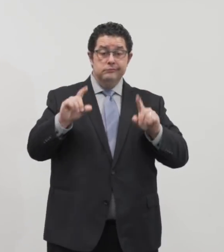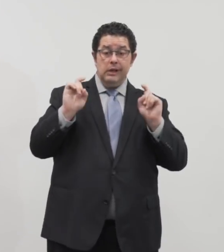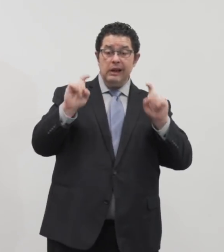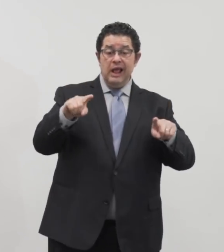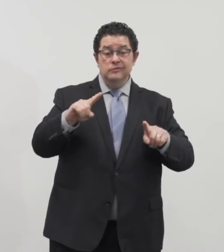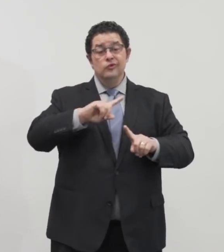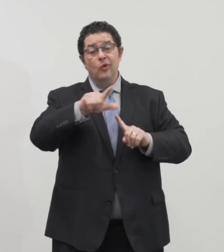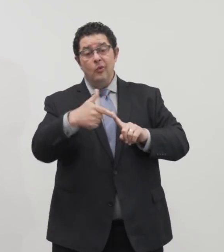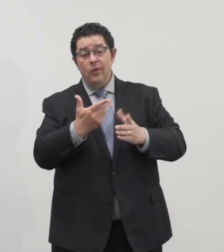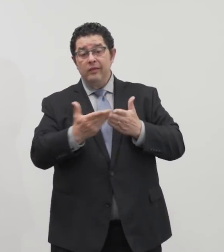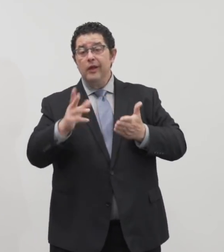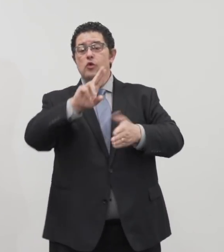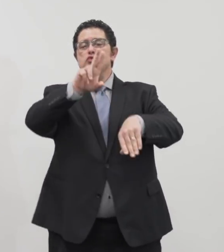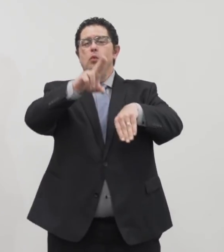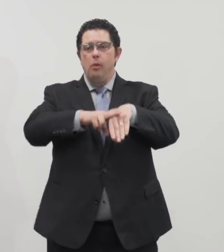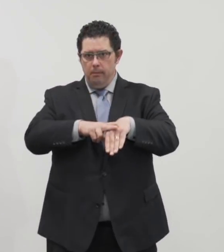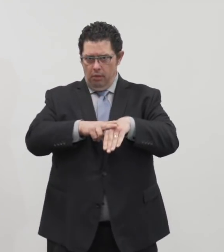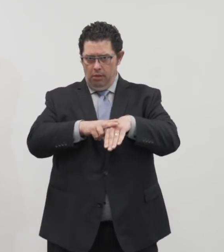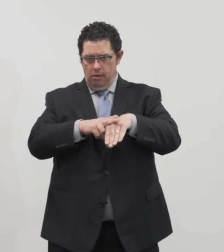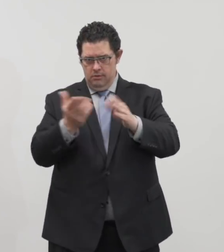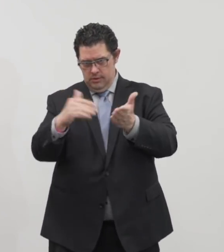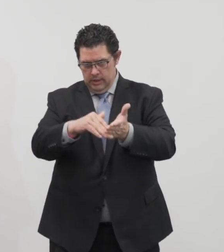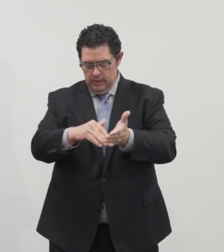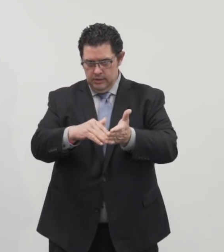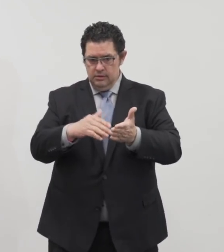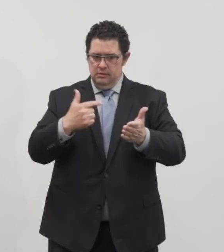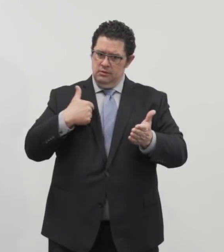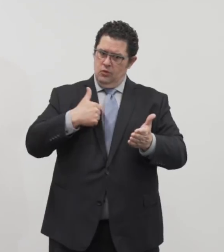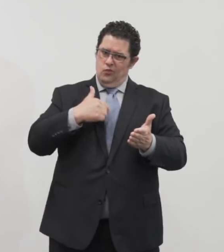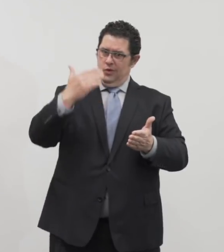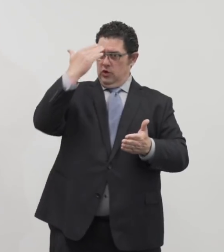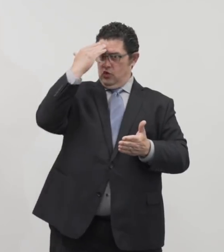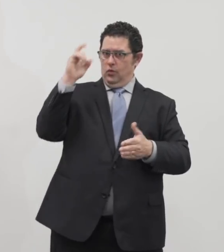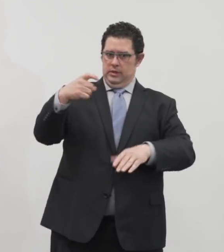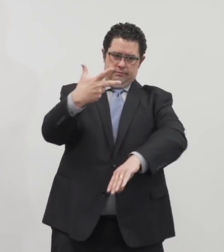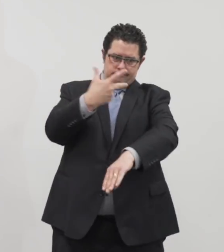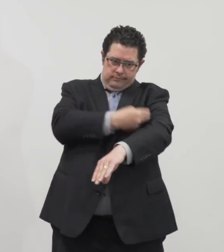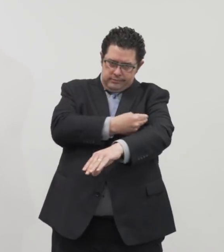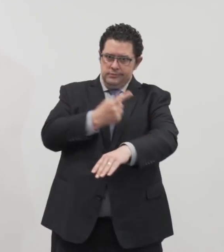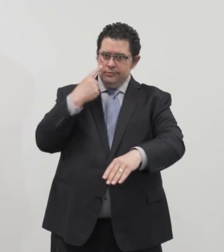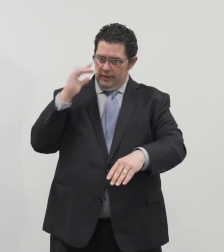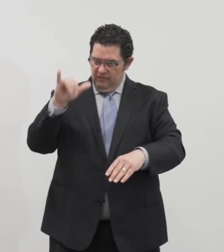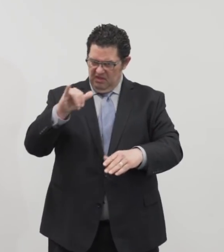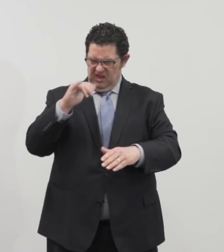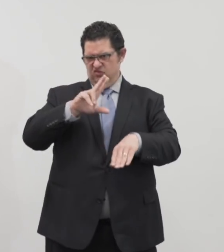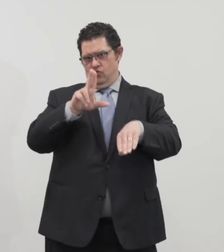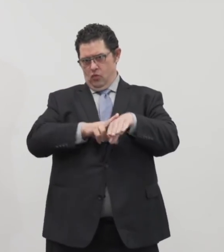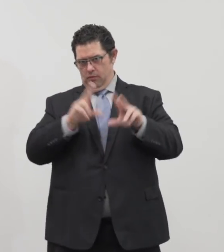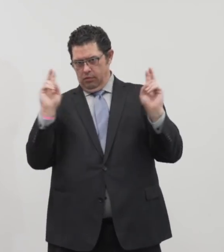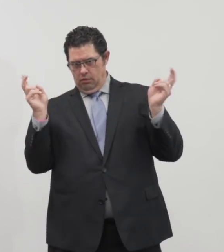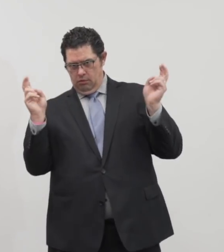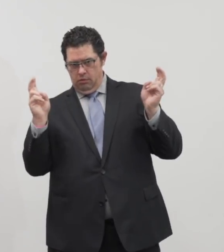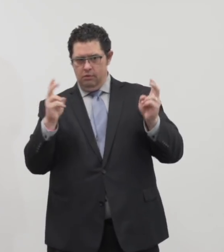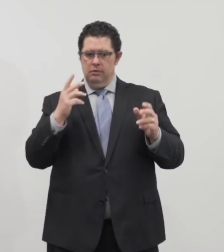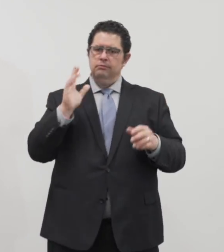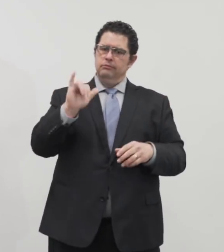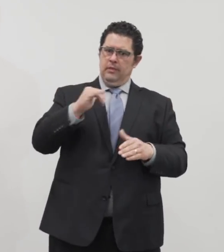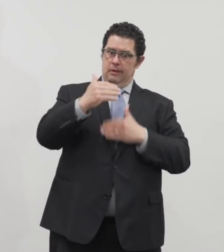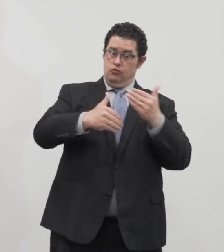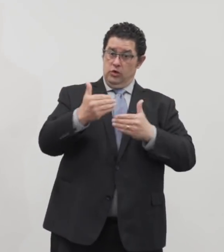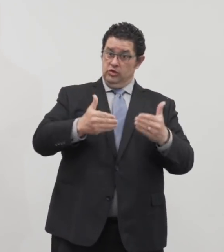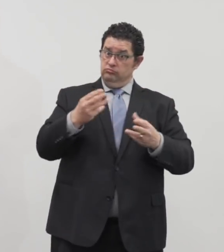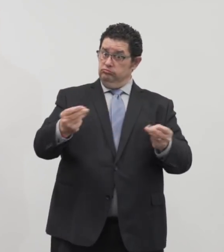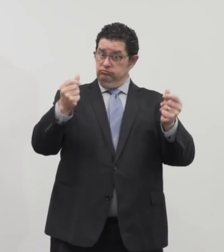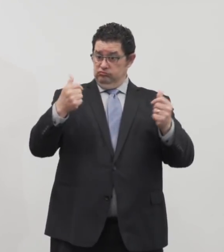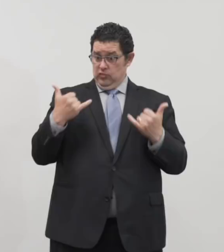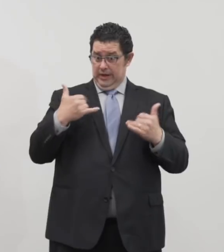normal again. We know we'll need a vaccine to have that. And we know that that process is moving along very quickly and we're